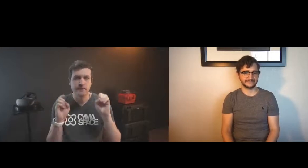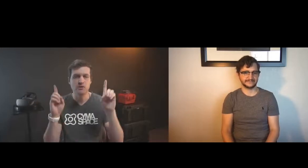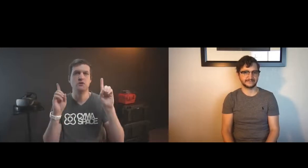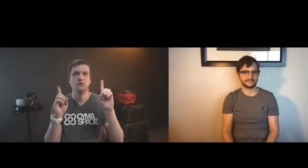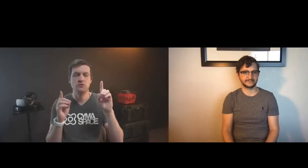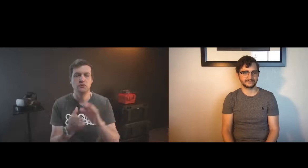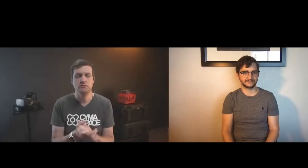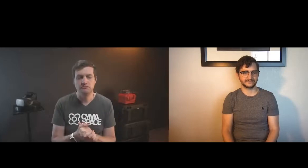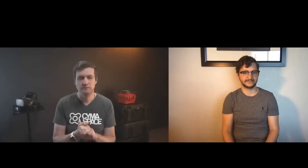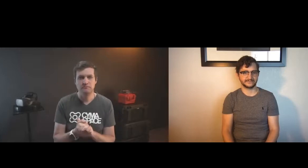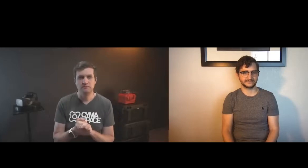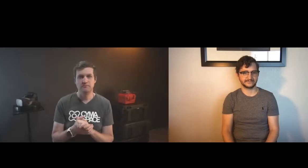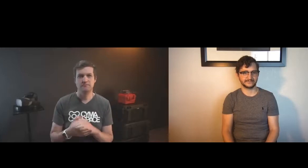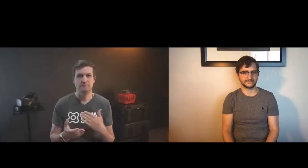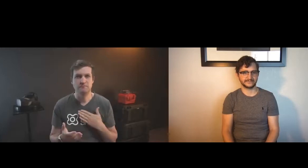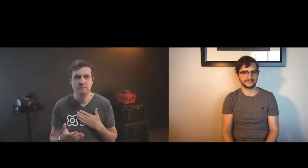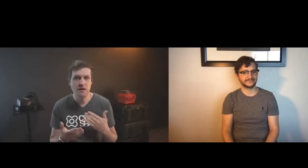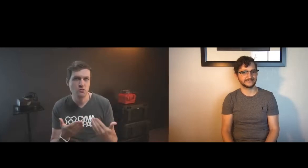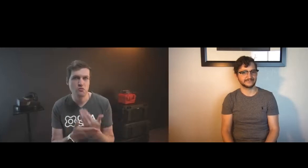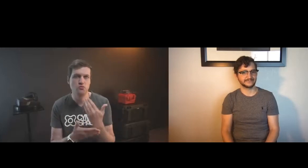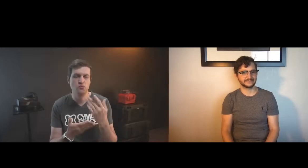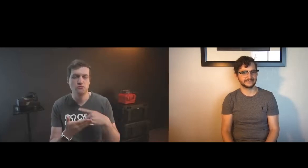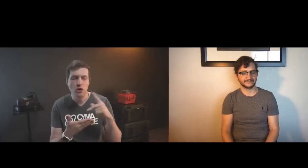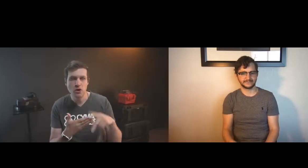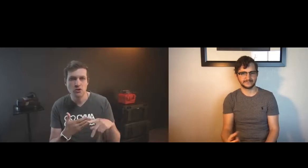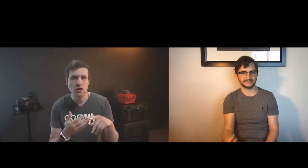particularly with technology and education